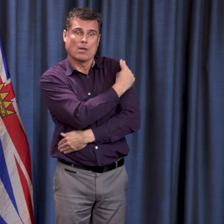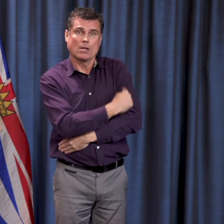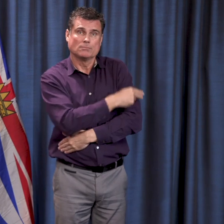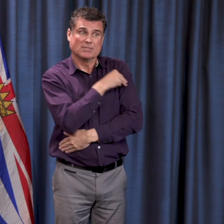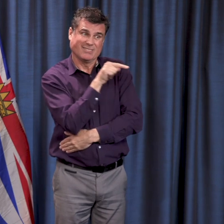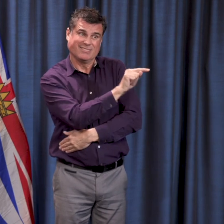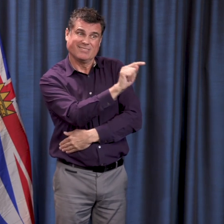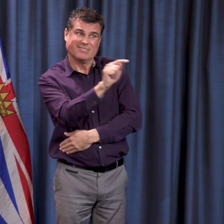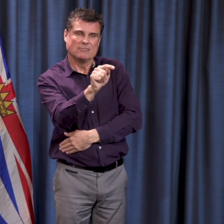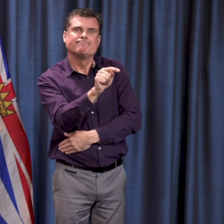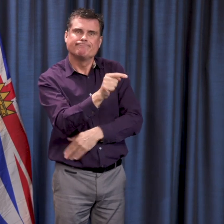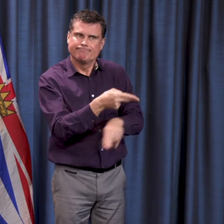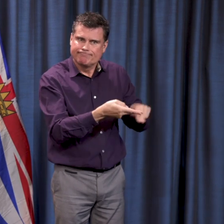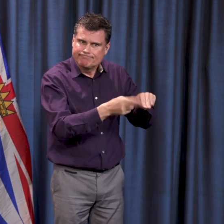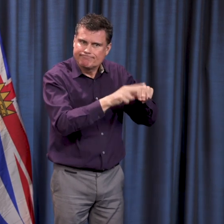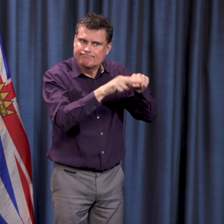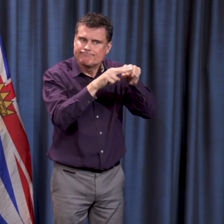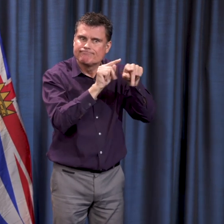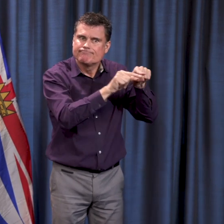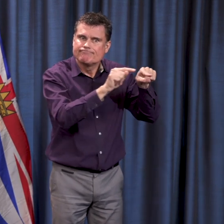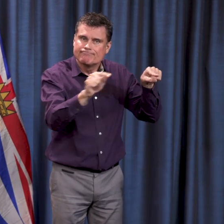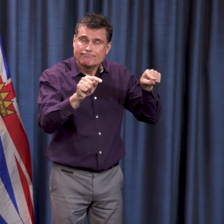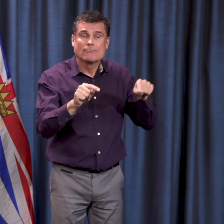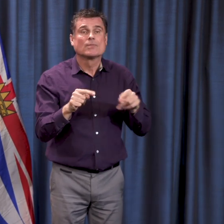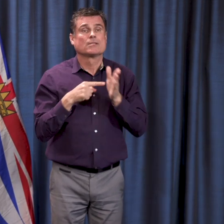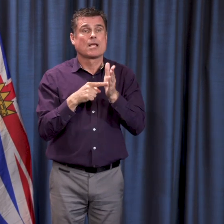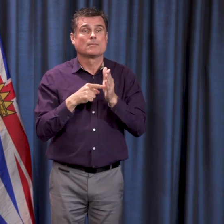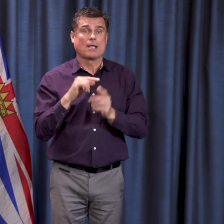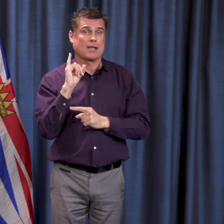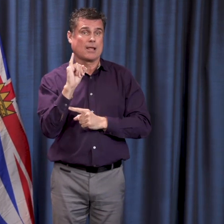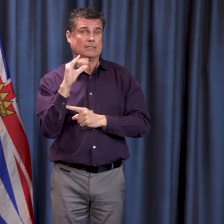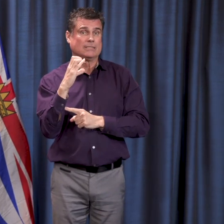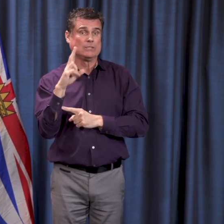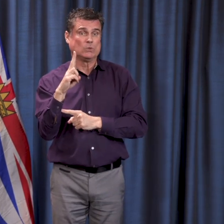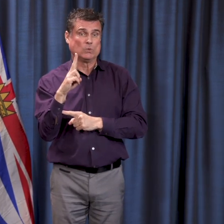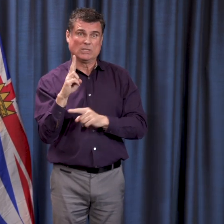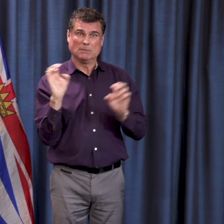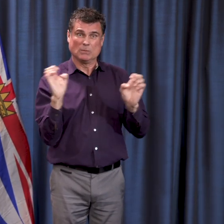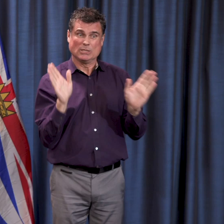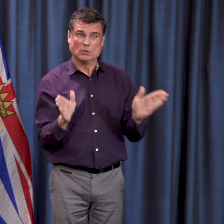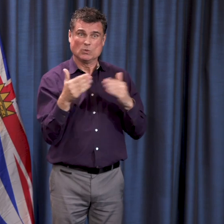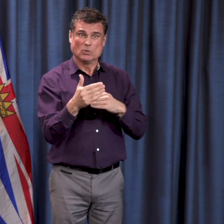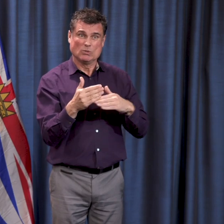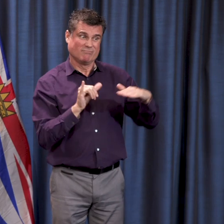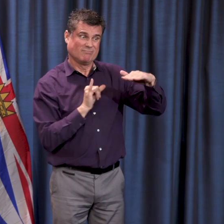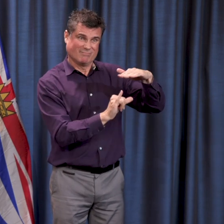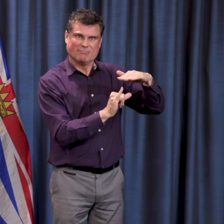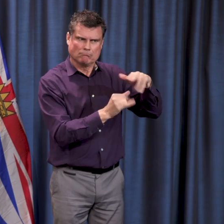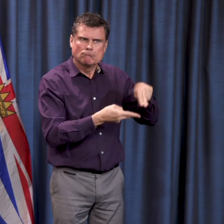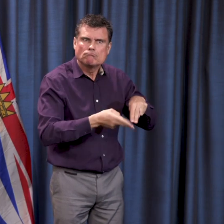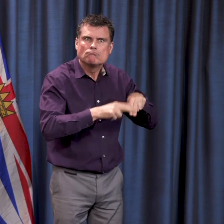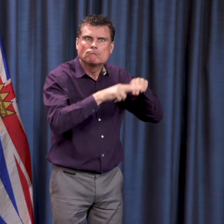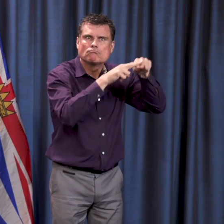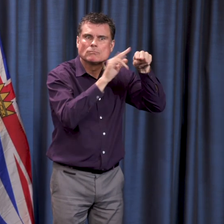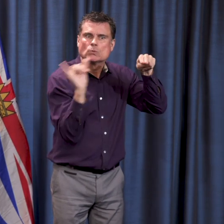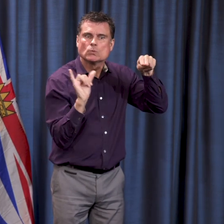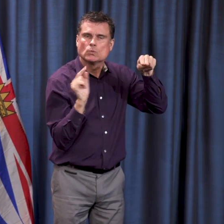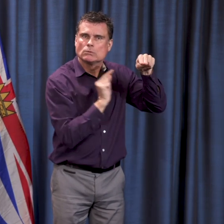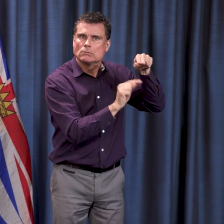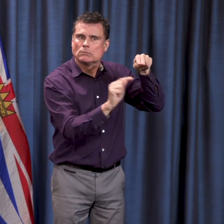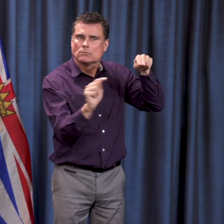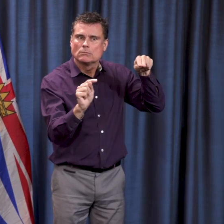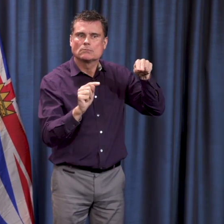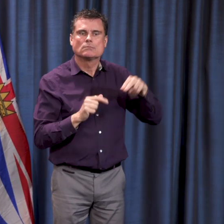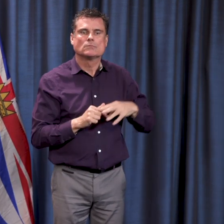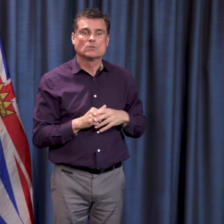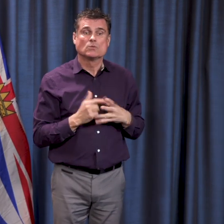and the seriousness with which the struggle that British Columbia is facing. That's 617 cases, of